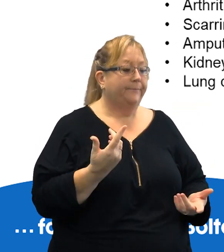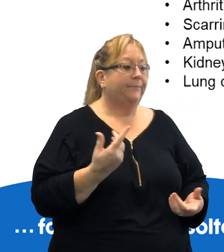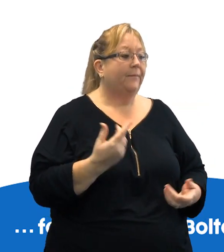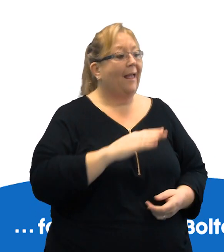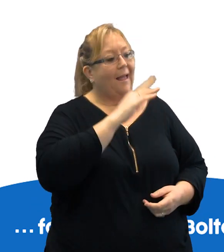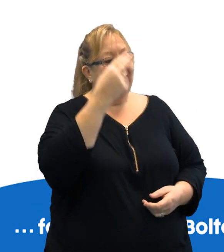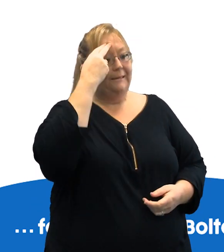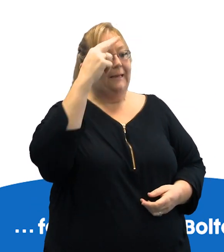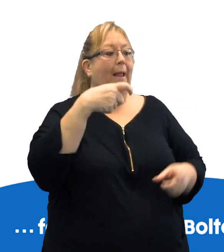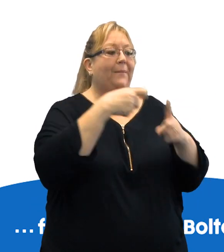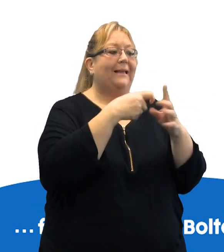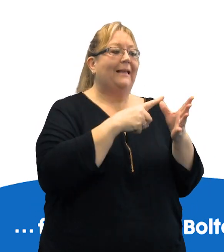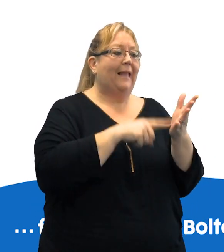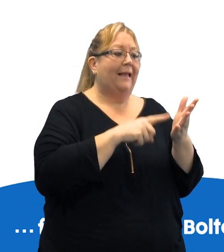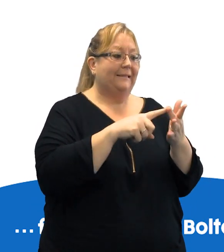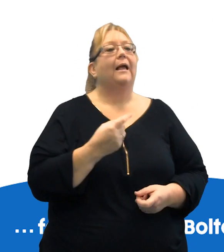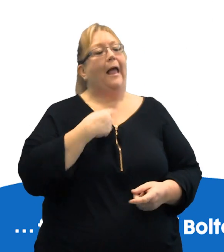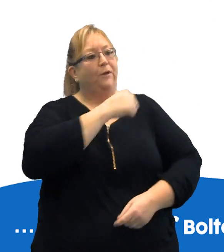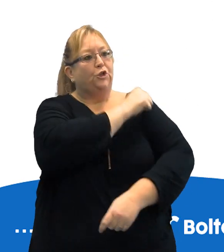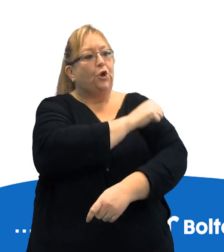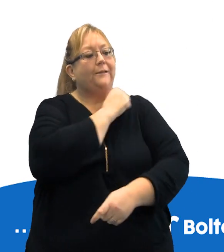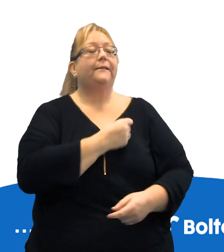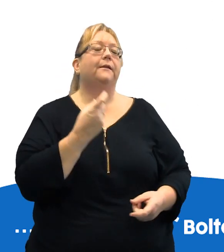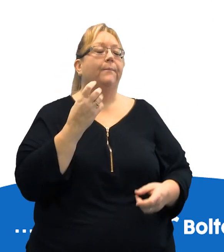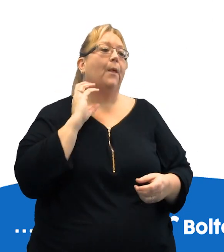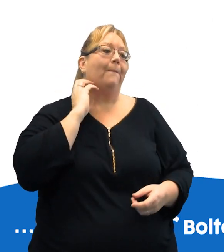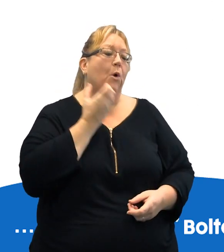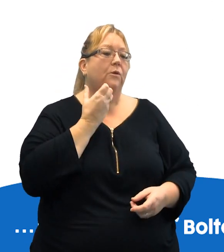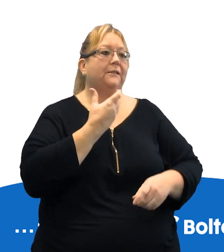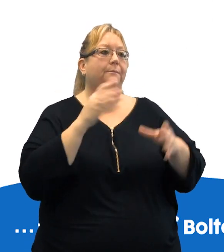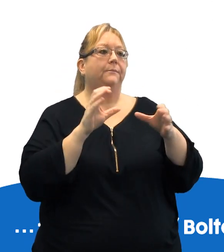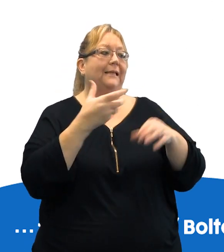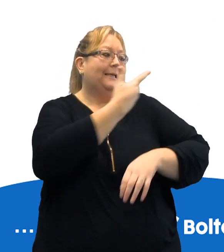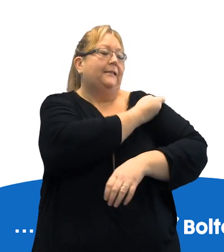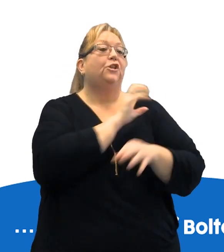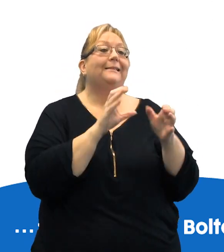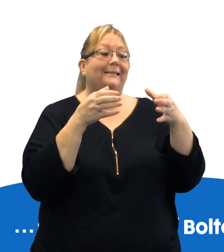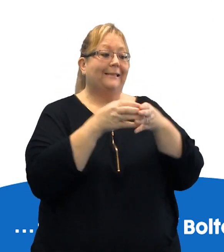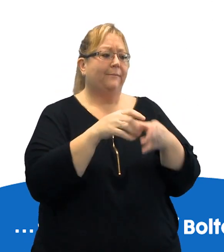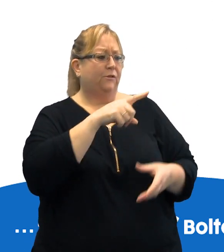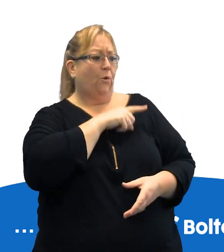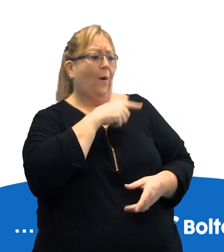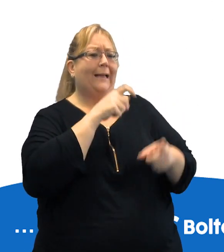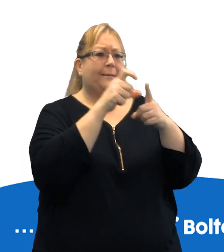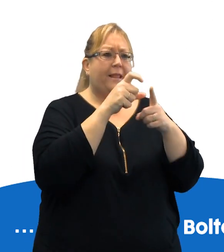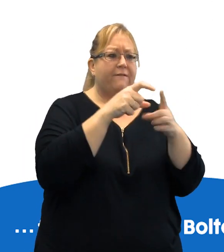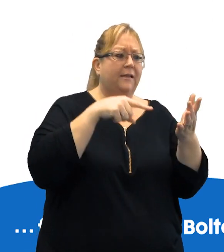Hi my name is Katie and I'm one of the nurses with the Bolton Immunisation team. So why are diphtheria,